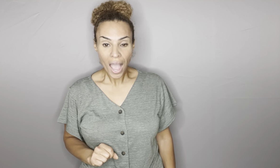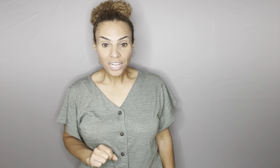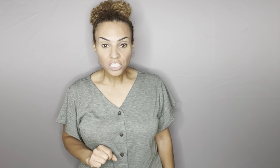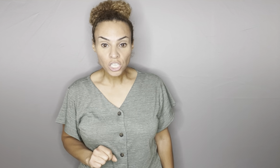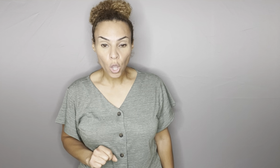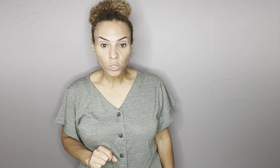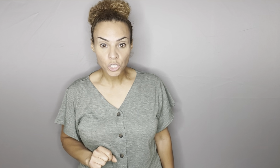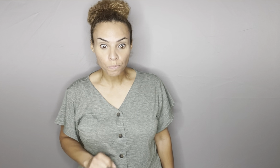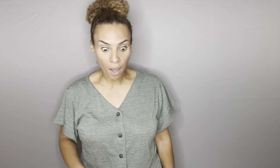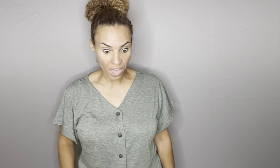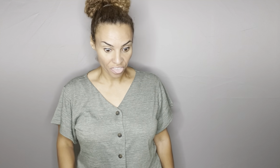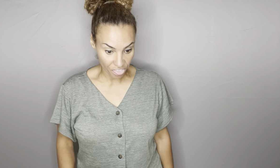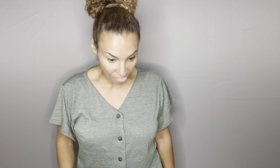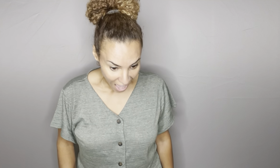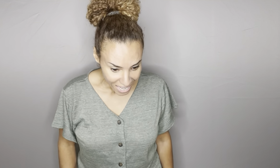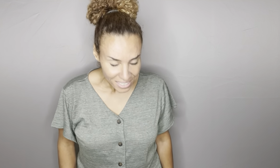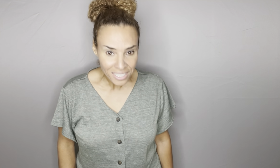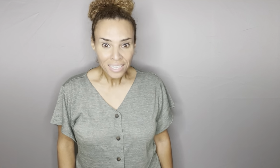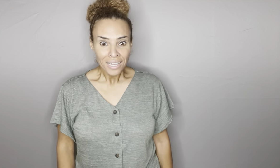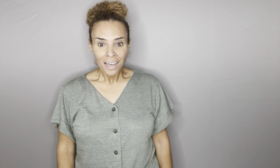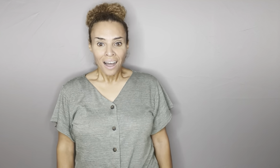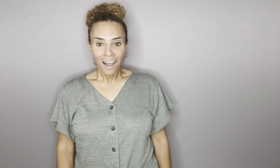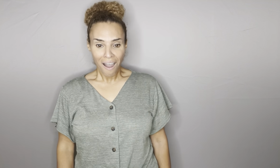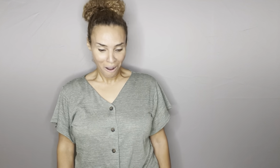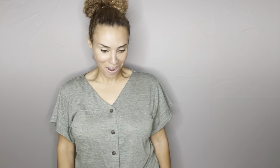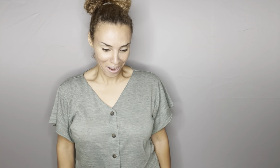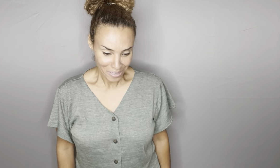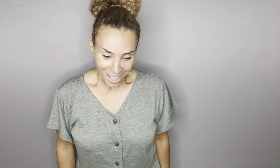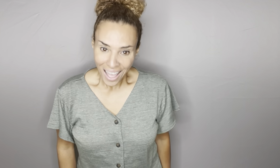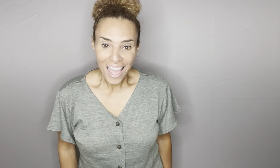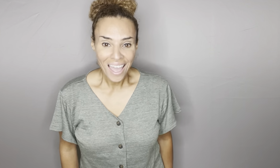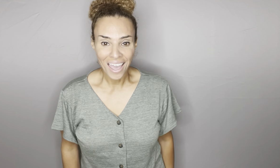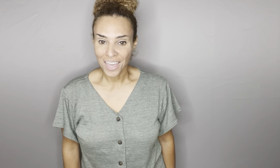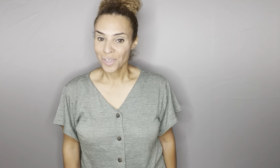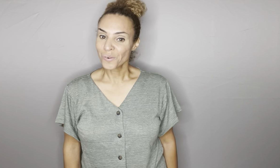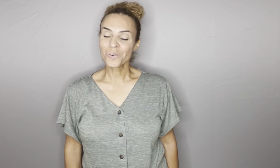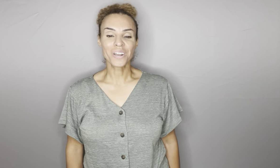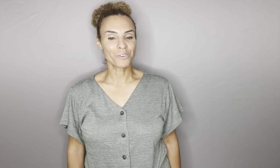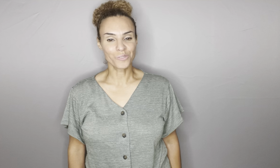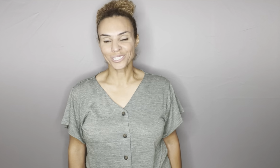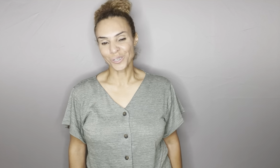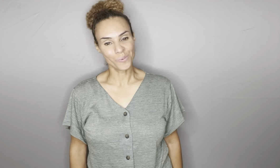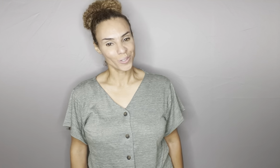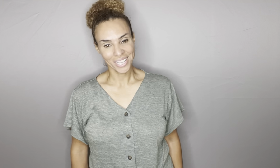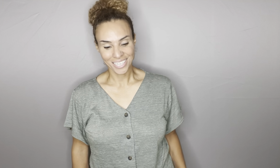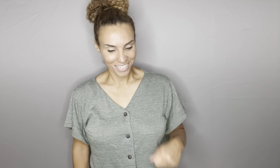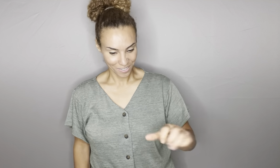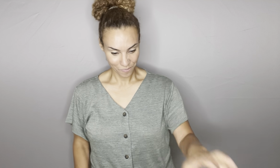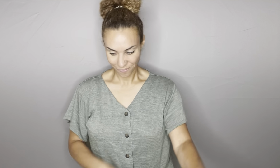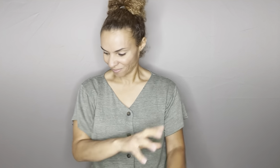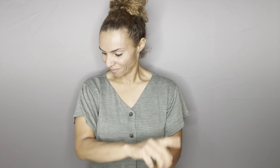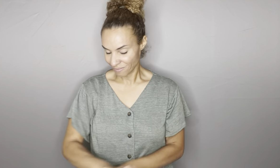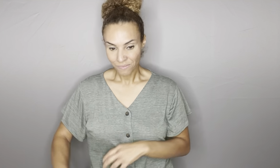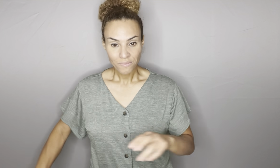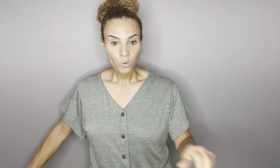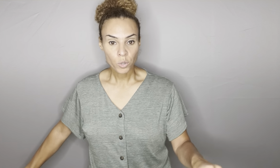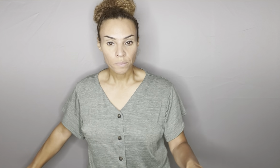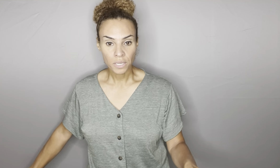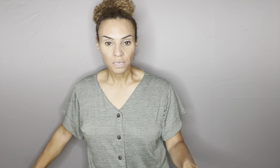actually going to buy that hey whatever floats your boat lady what do I mean